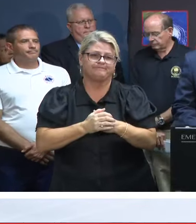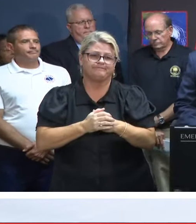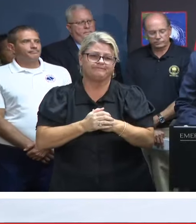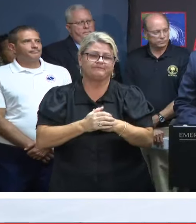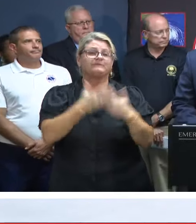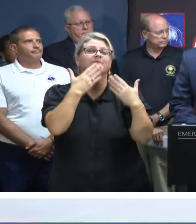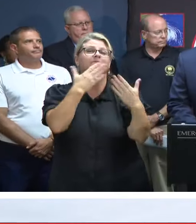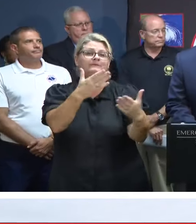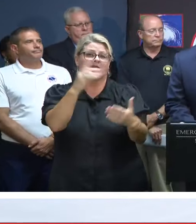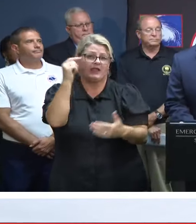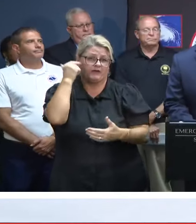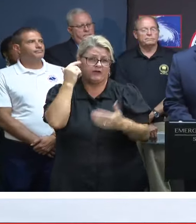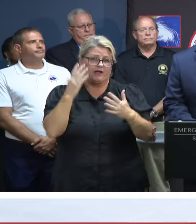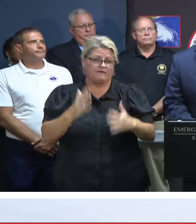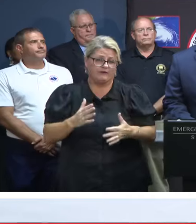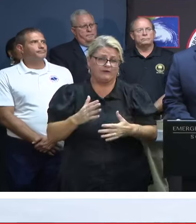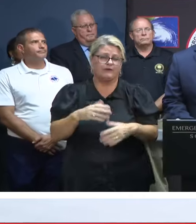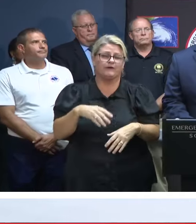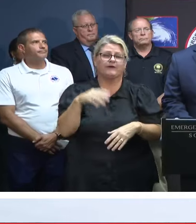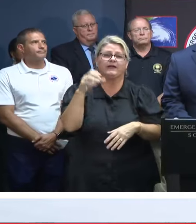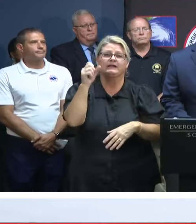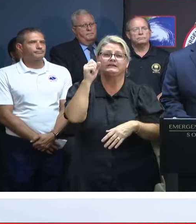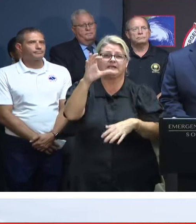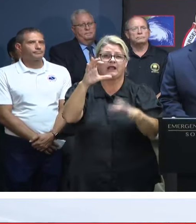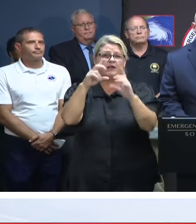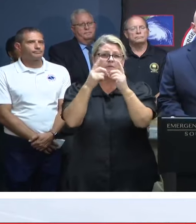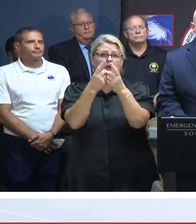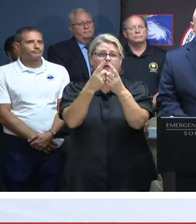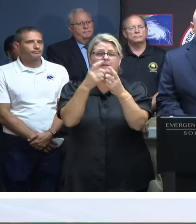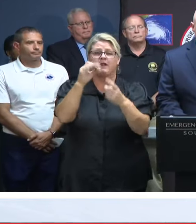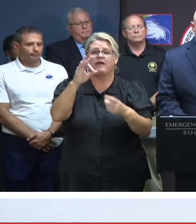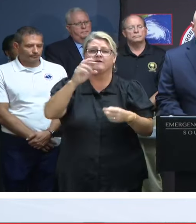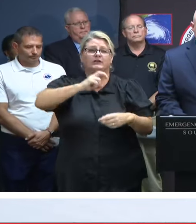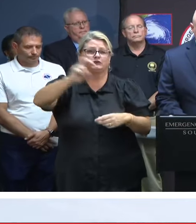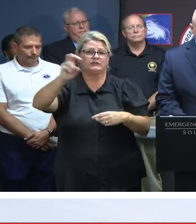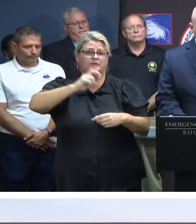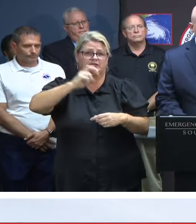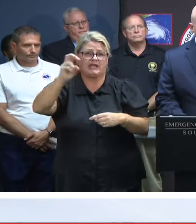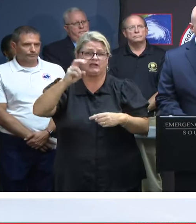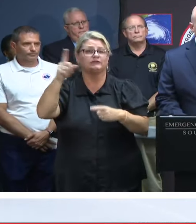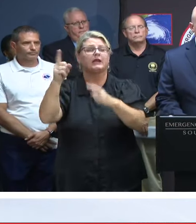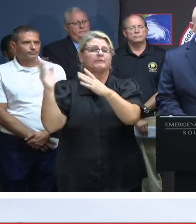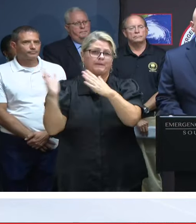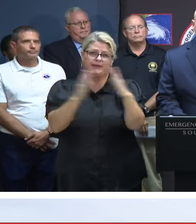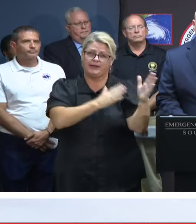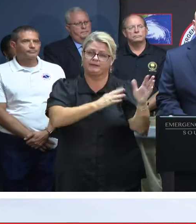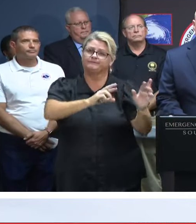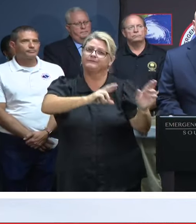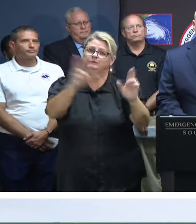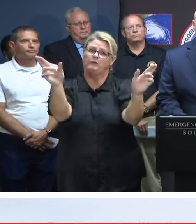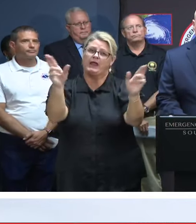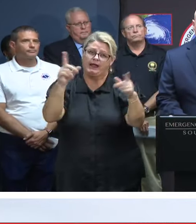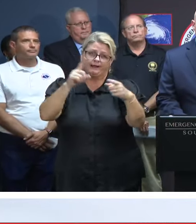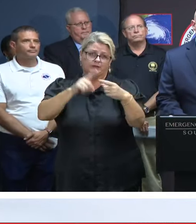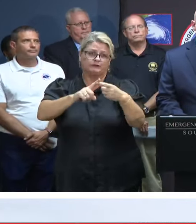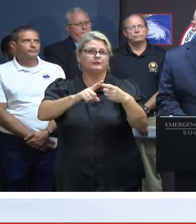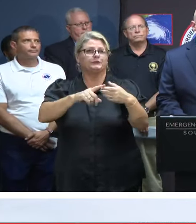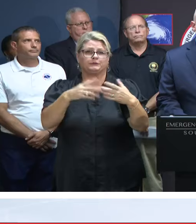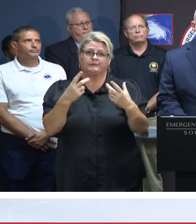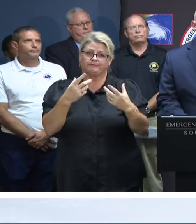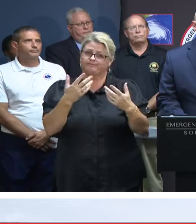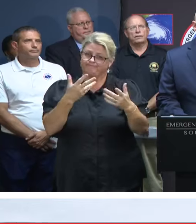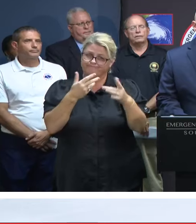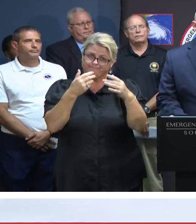Thank you, Governor. The South Carolina Department of Transportation is prepared and ready to respond to the heavy rains that we are